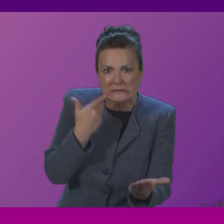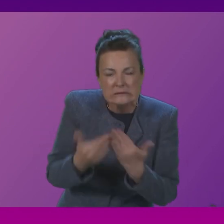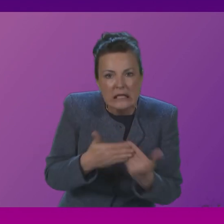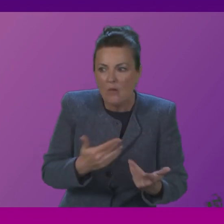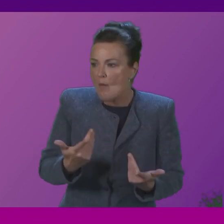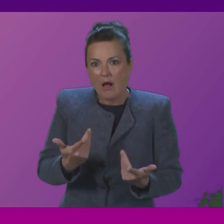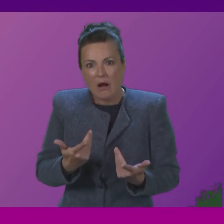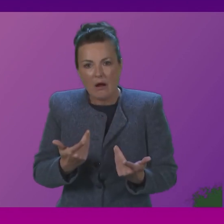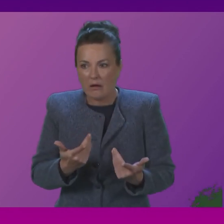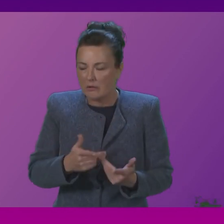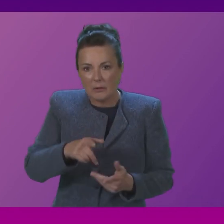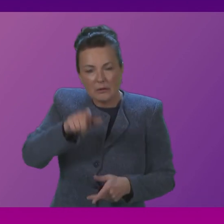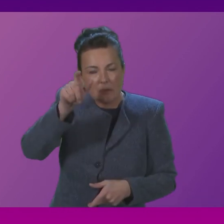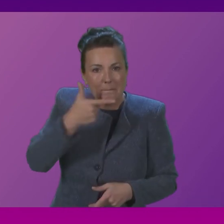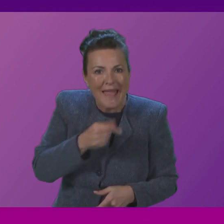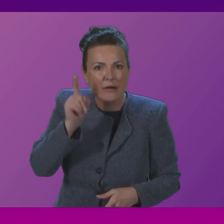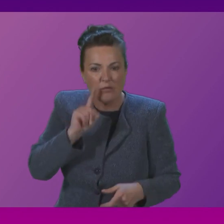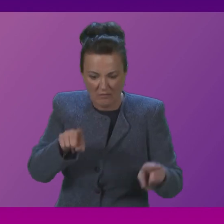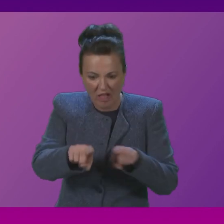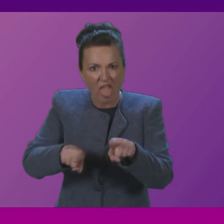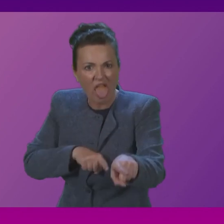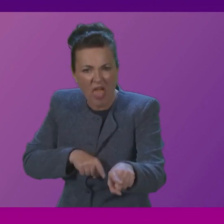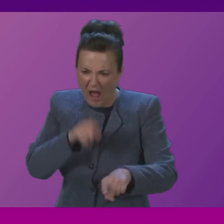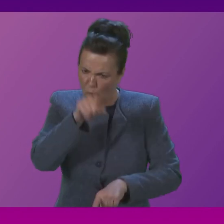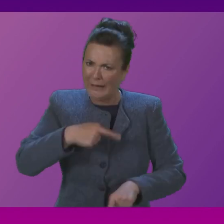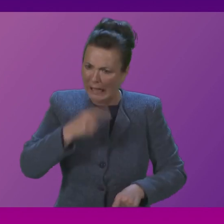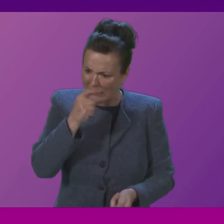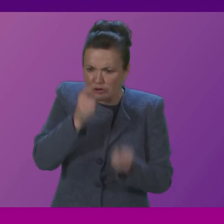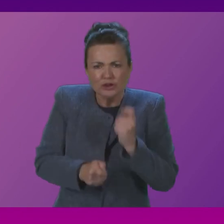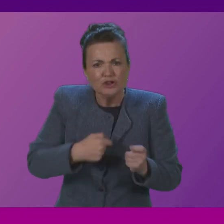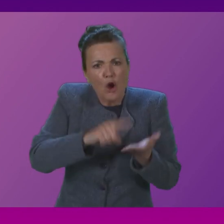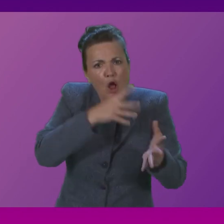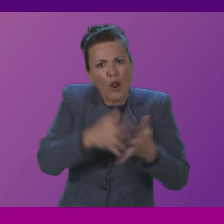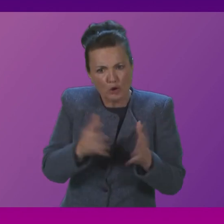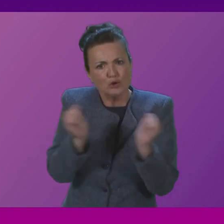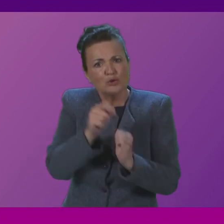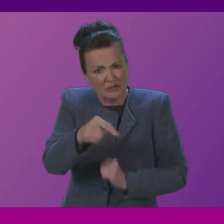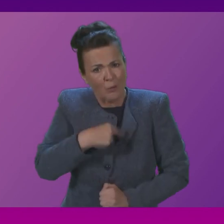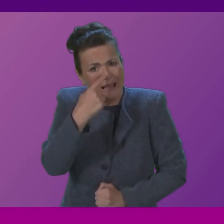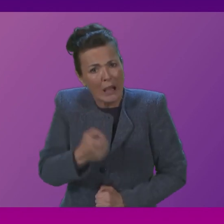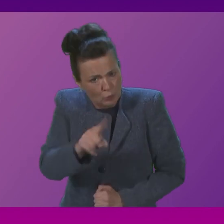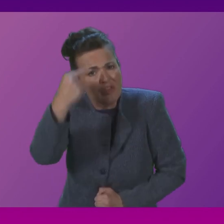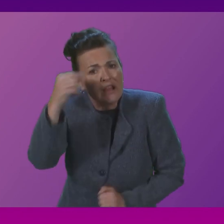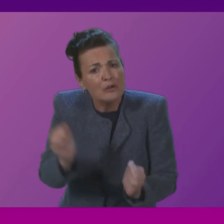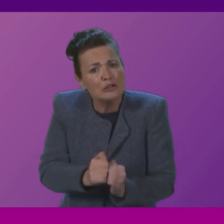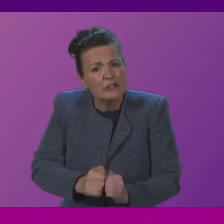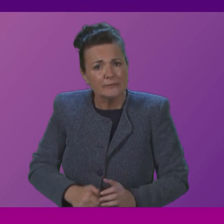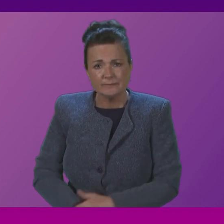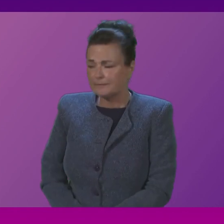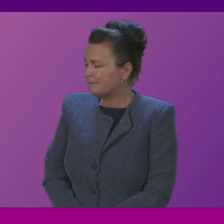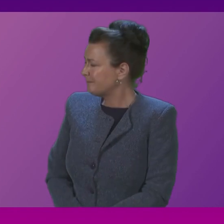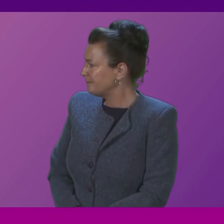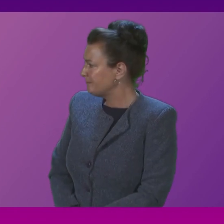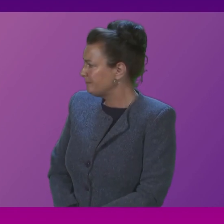to design a system that better meets the needs of Scotland workers and employers first minister I know